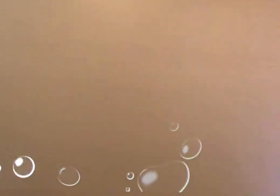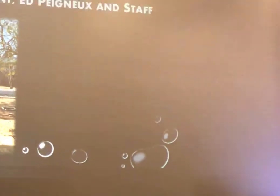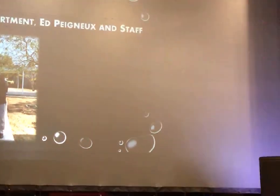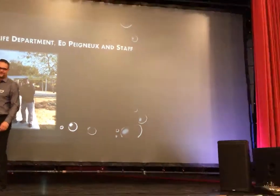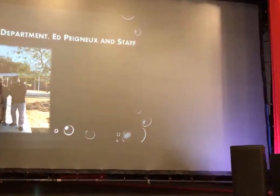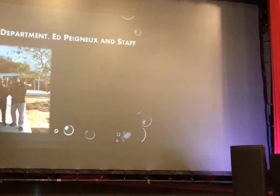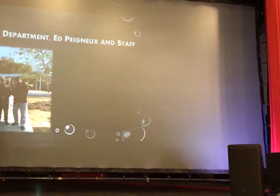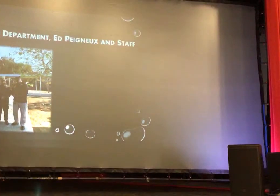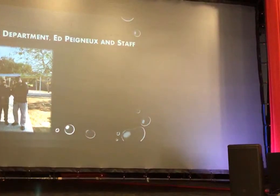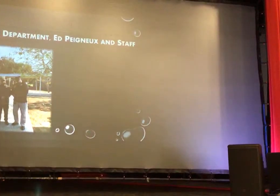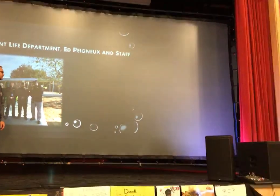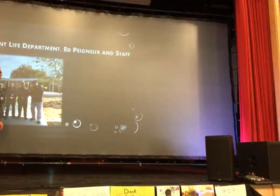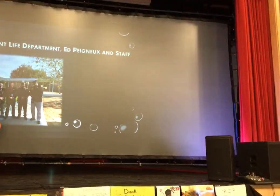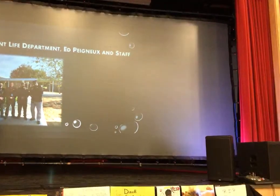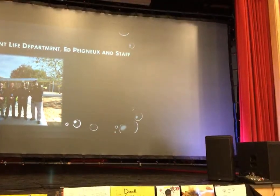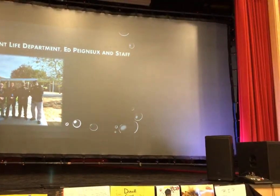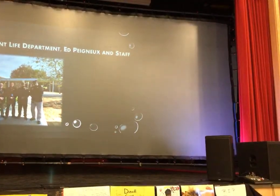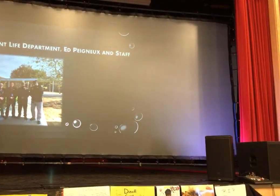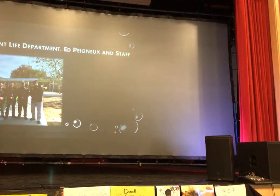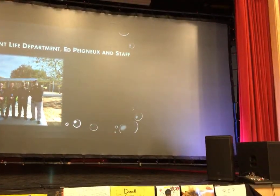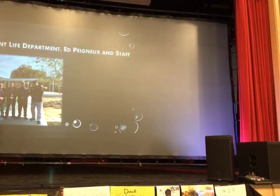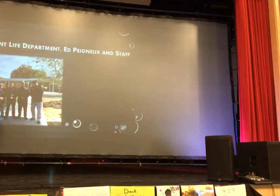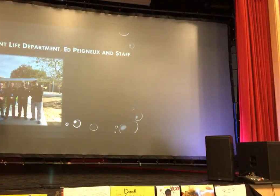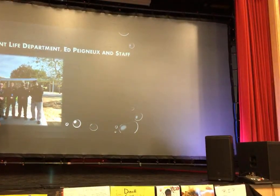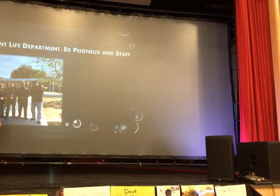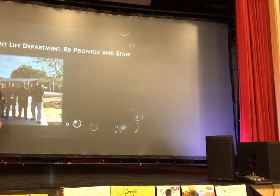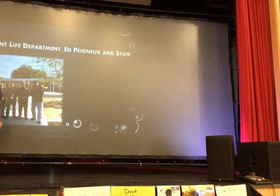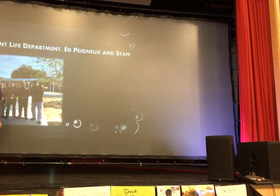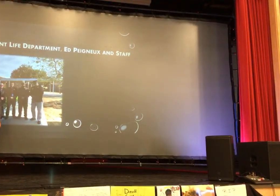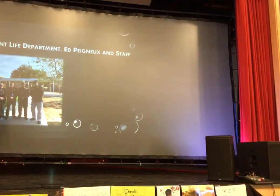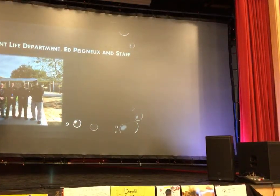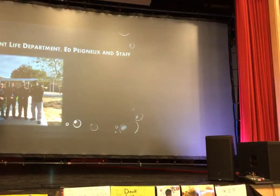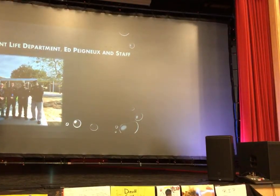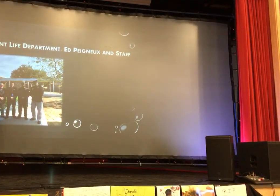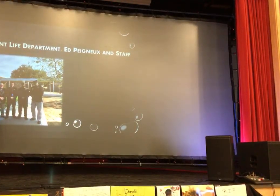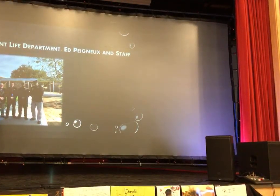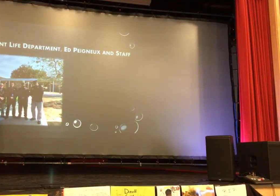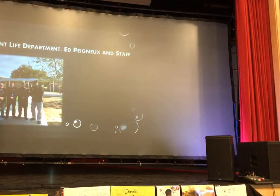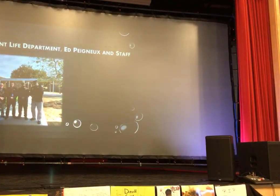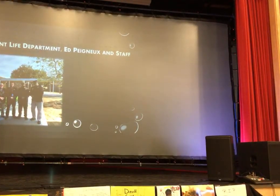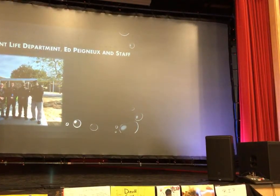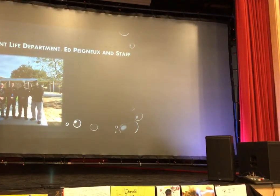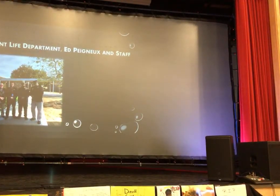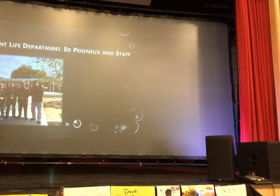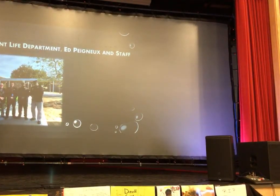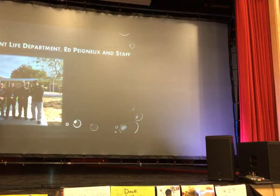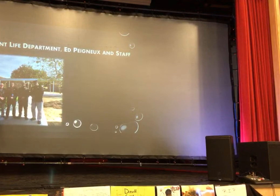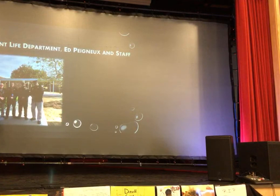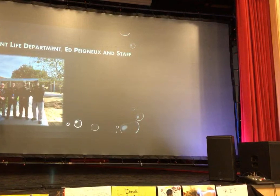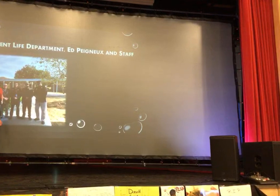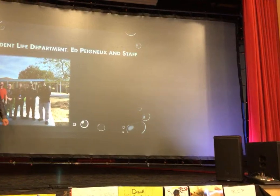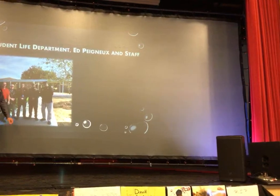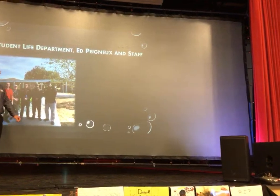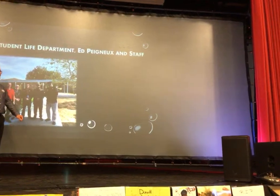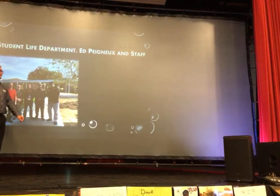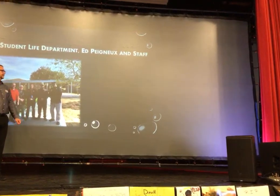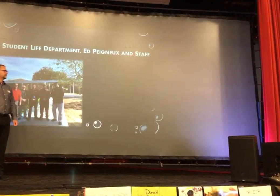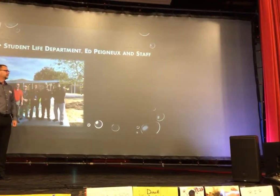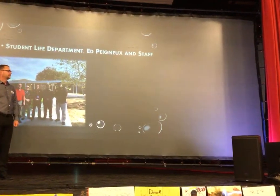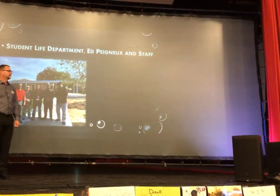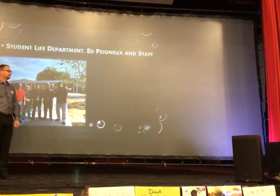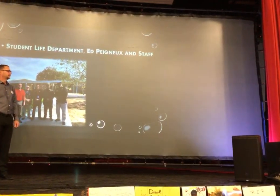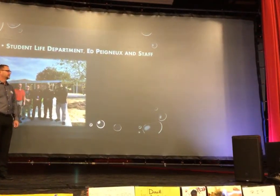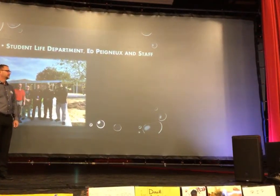We have some counselors, students. This is a who is best of students. So, he best